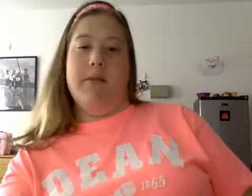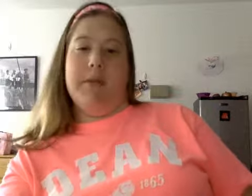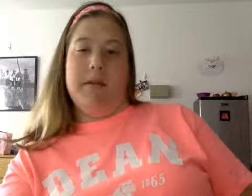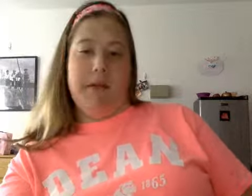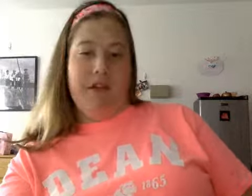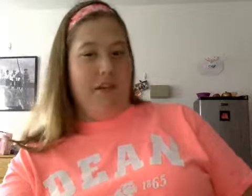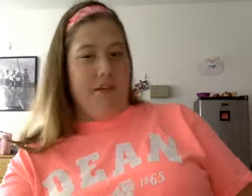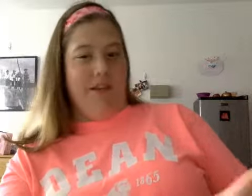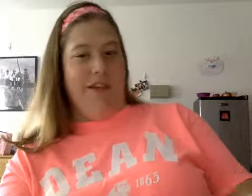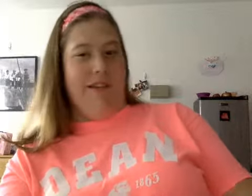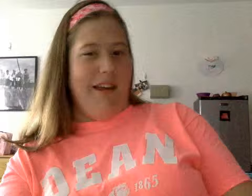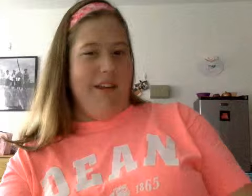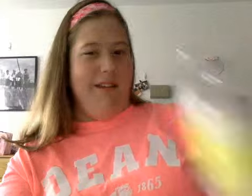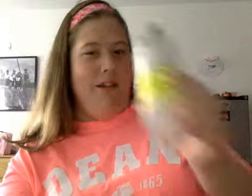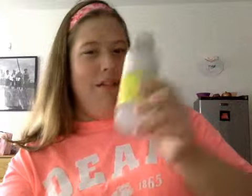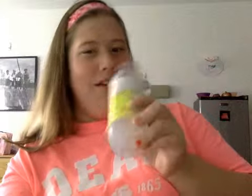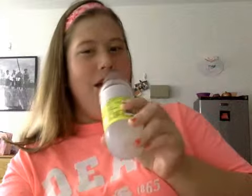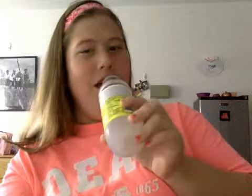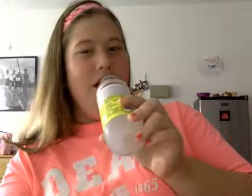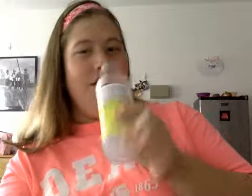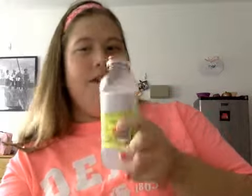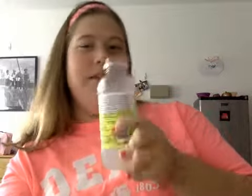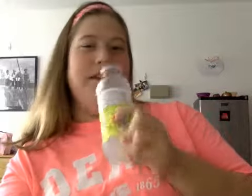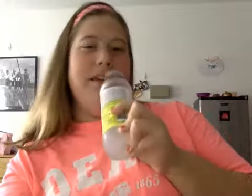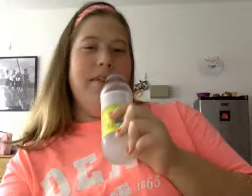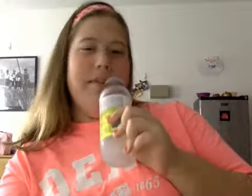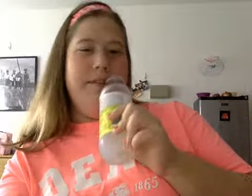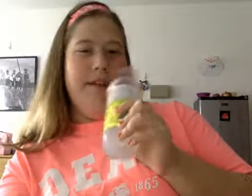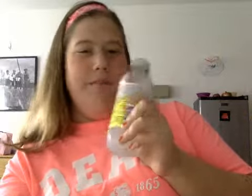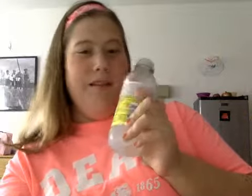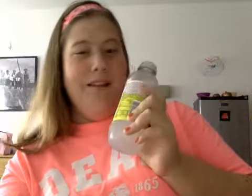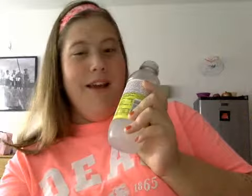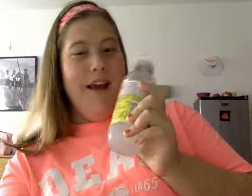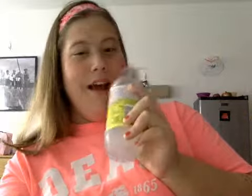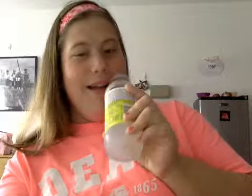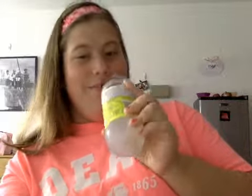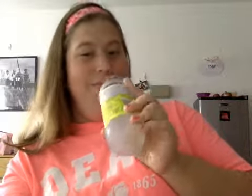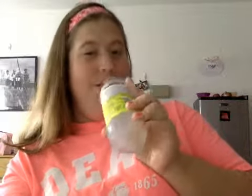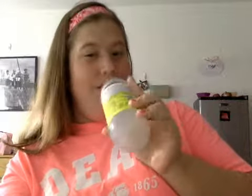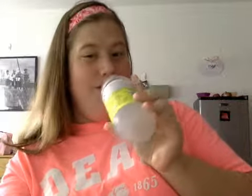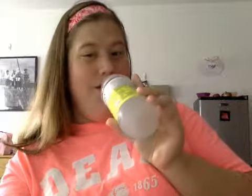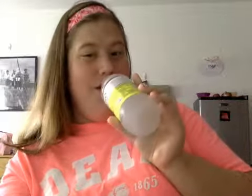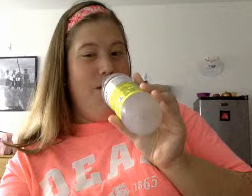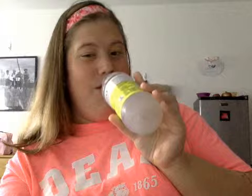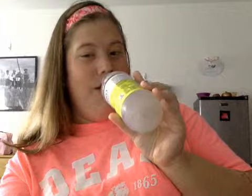probably a rager so she decided shall we she goes to the 10 15 one um so we did